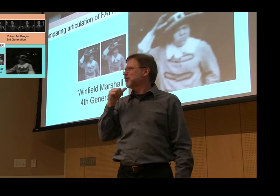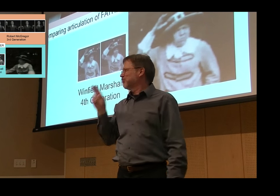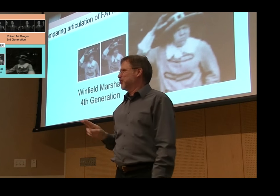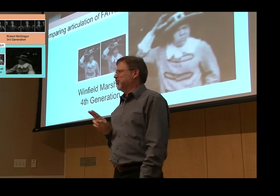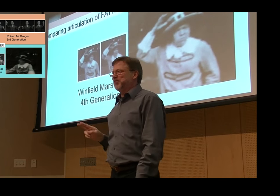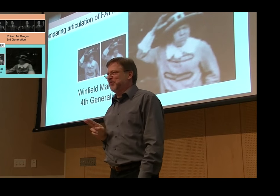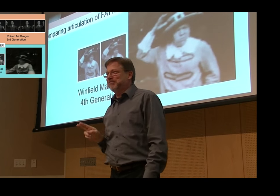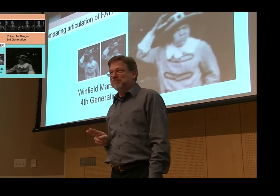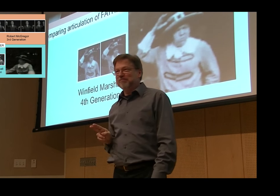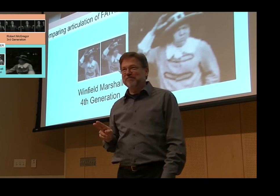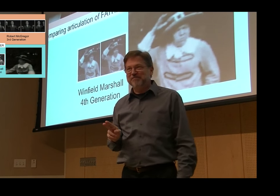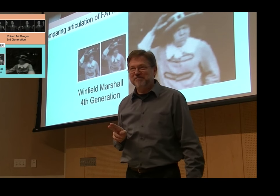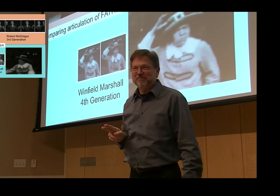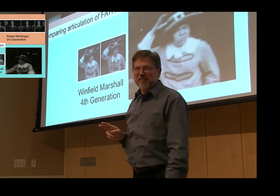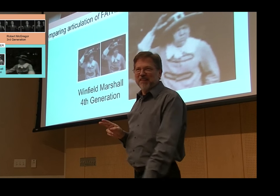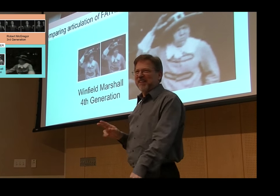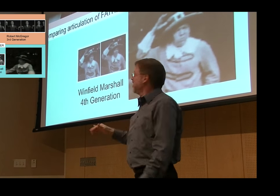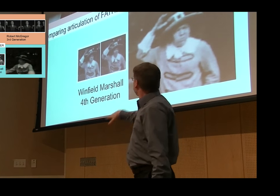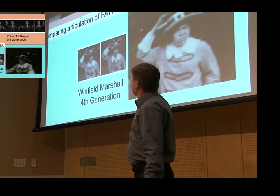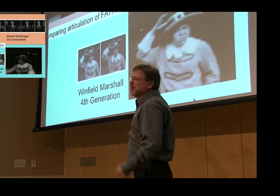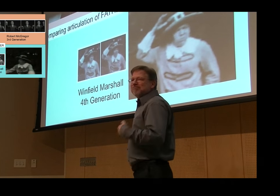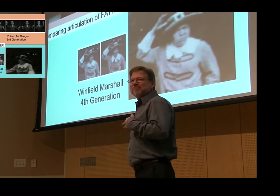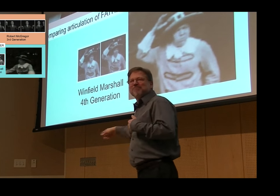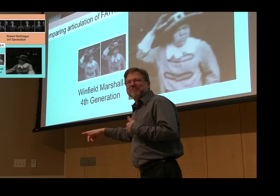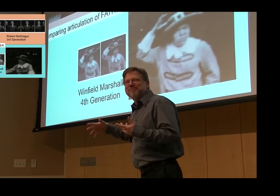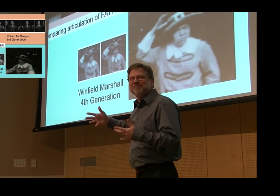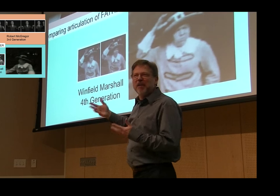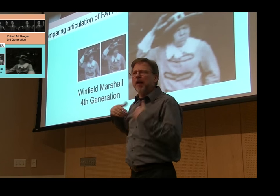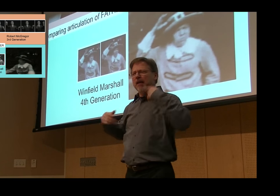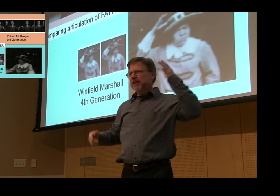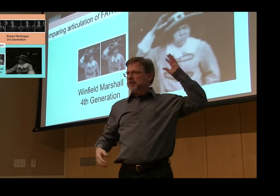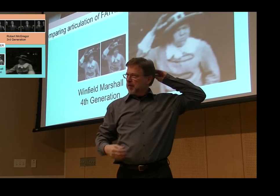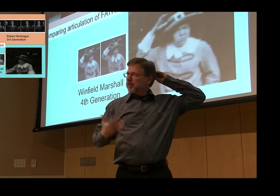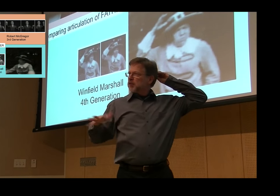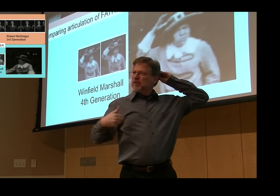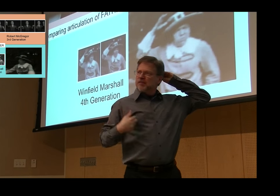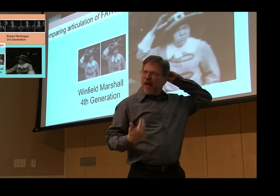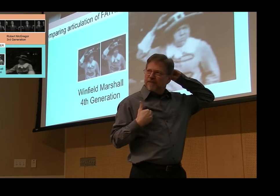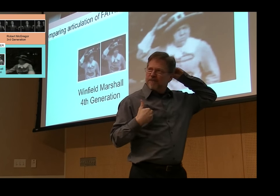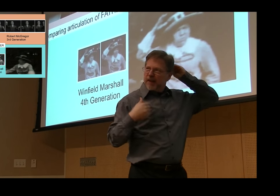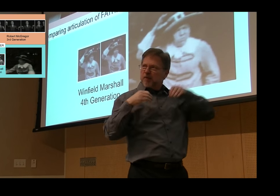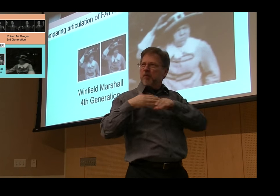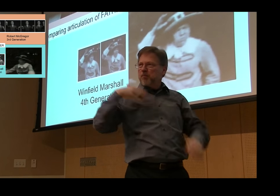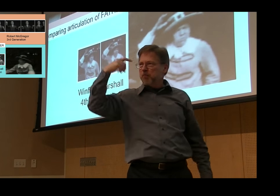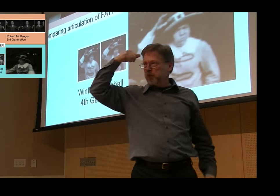McGregor's form of father. I didn't use it, but older people in my community did.